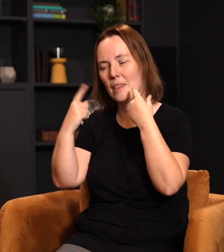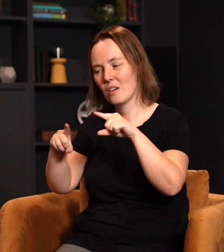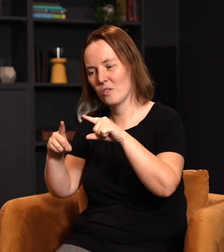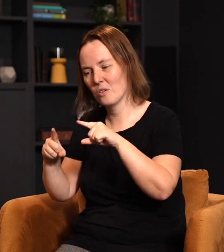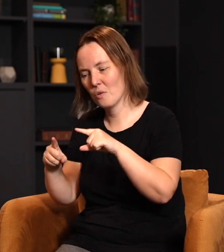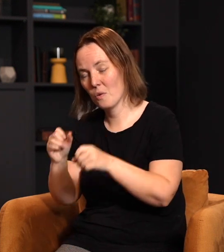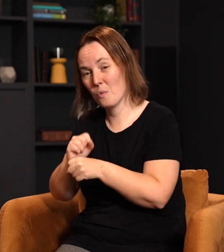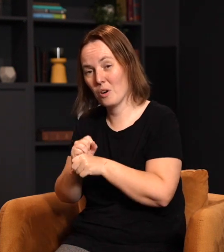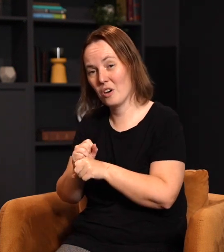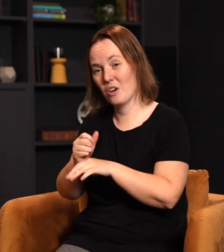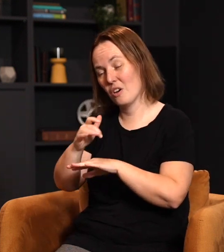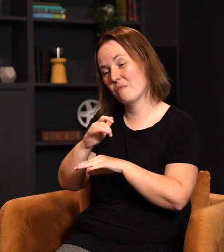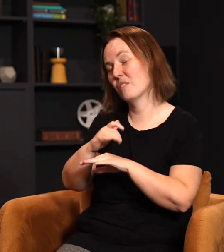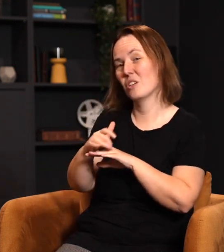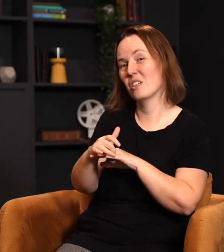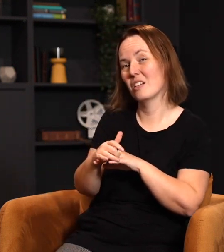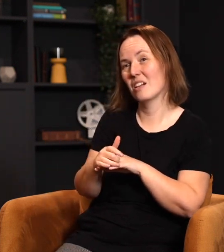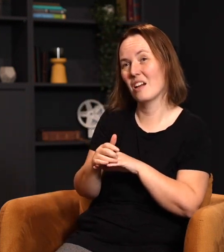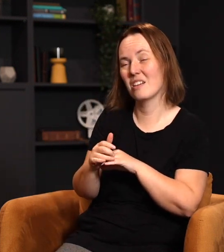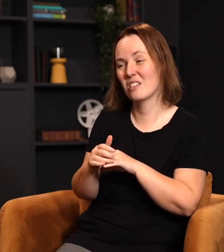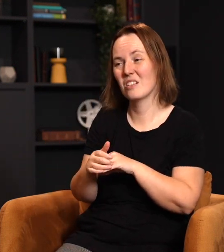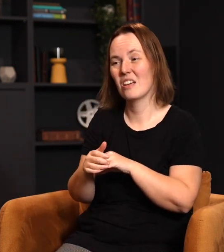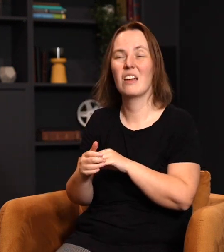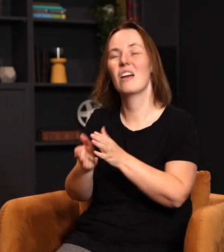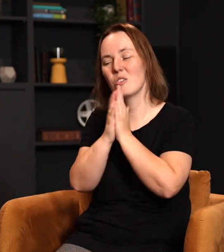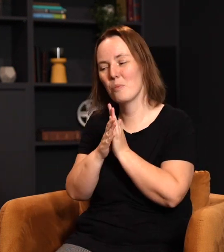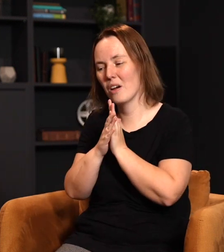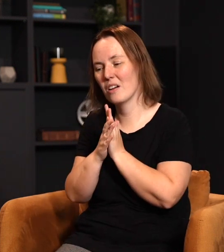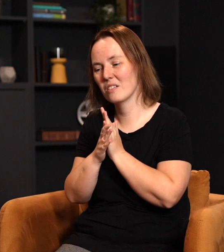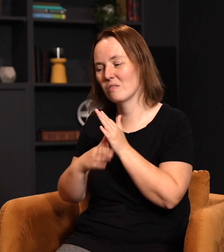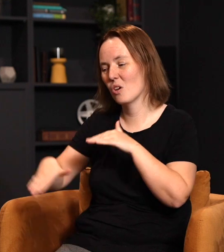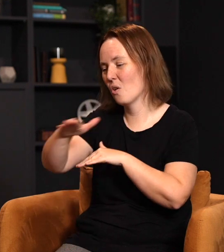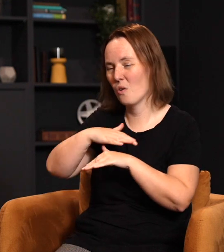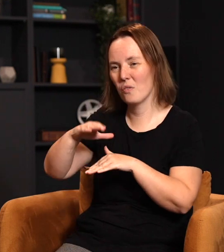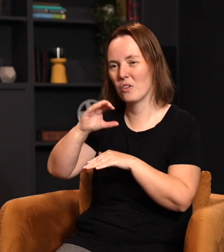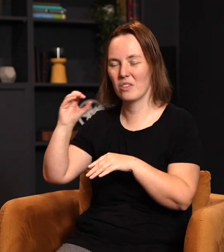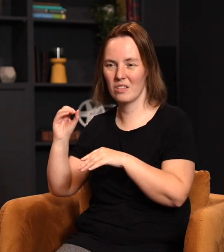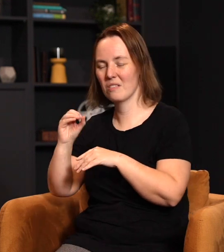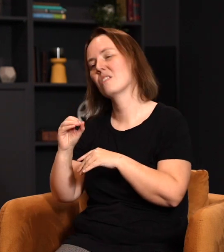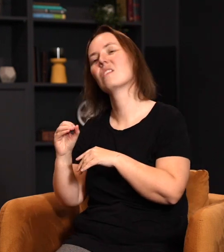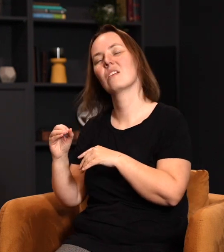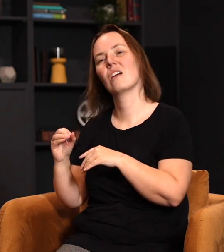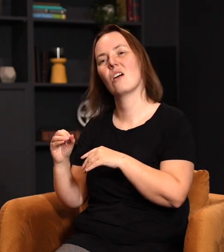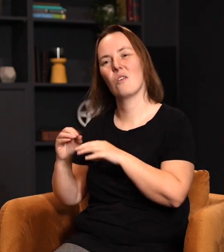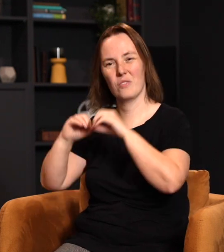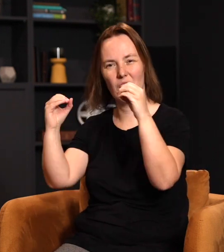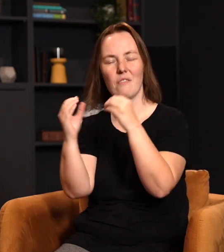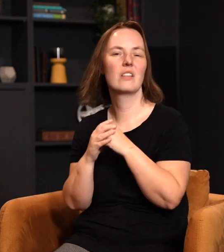before, you go to work a little bit early, and you take some time to be in the Word, or take some time just to pray over the office, and the poor souls don't realize that when they come